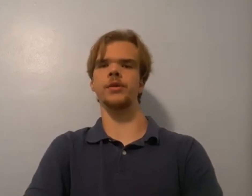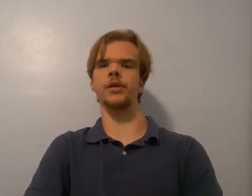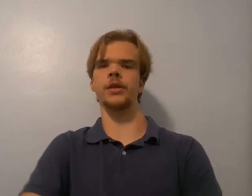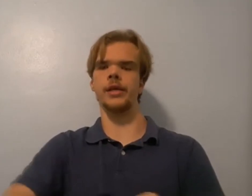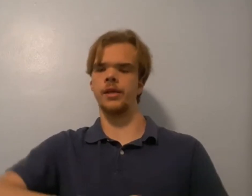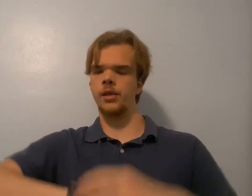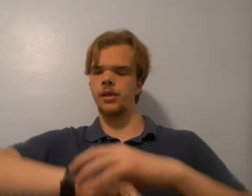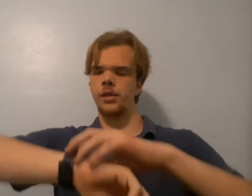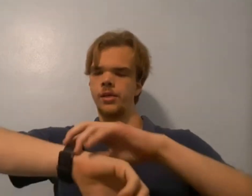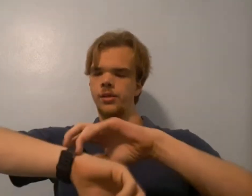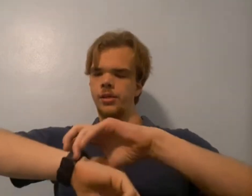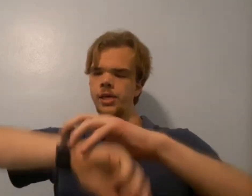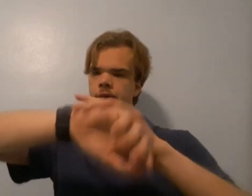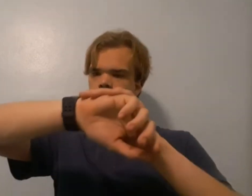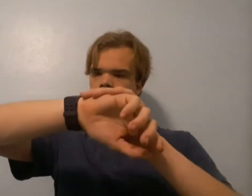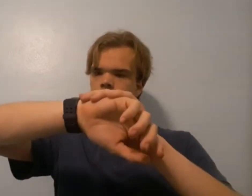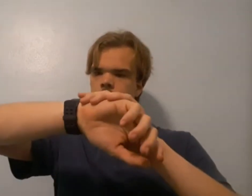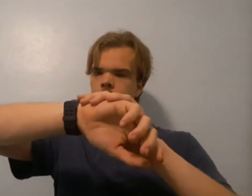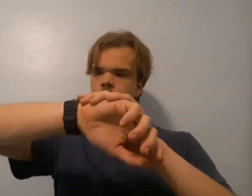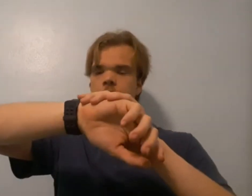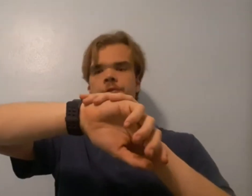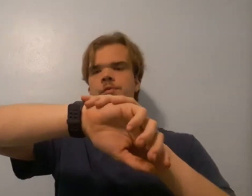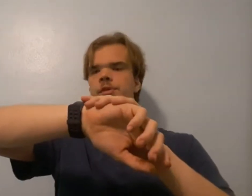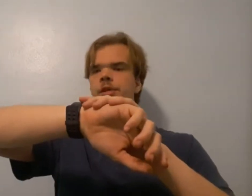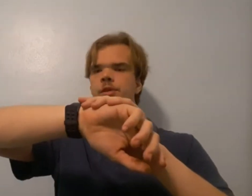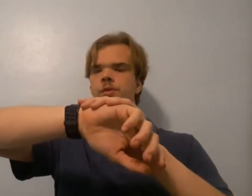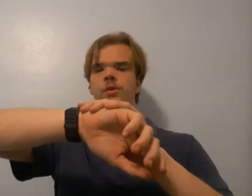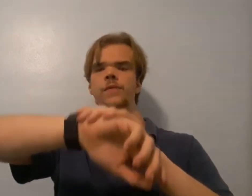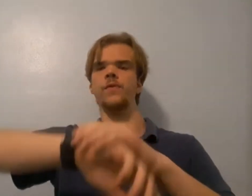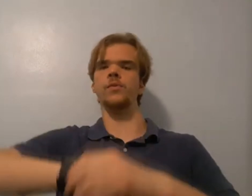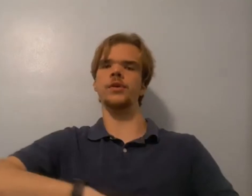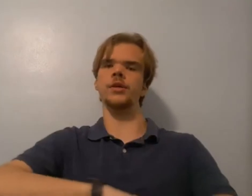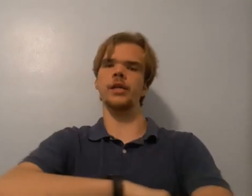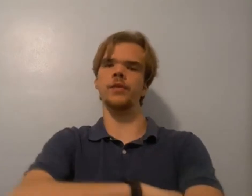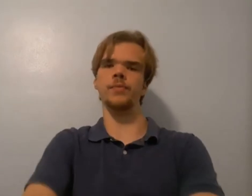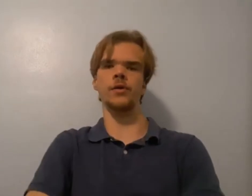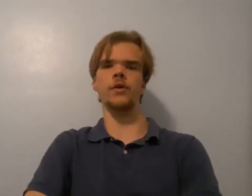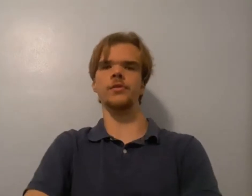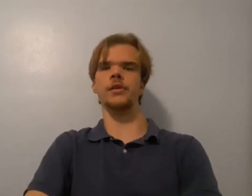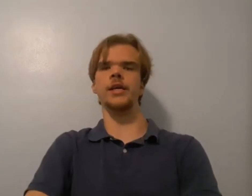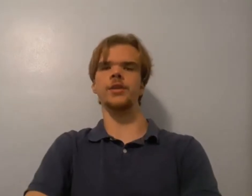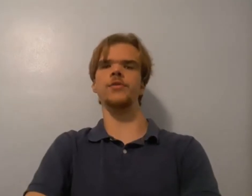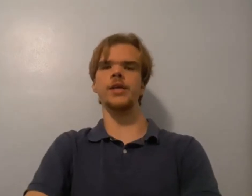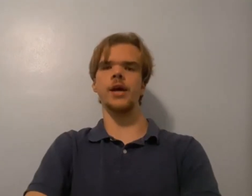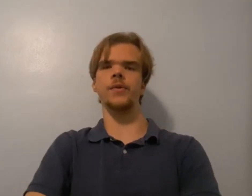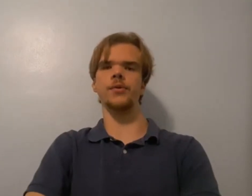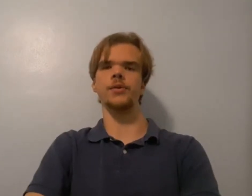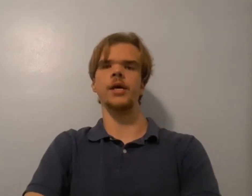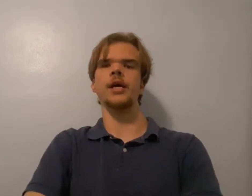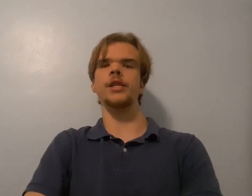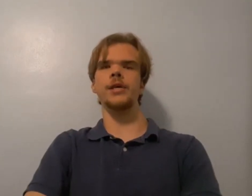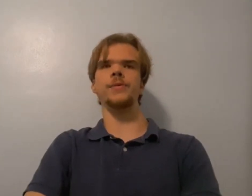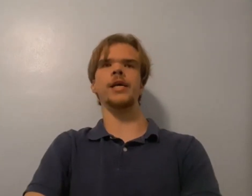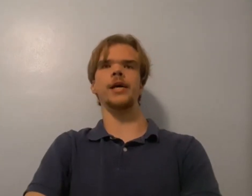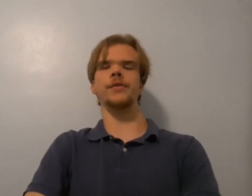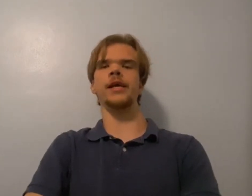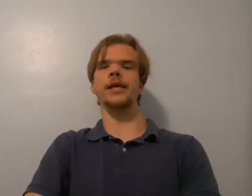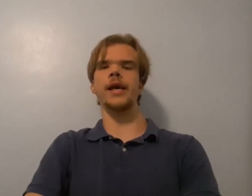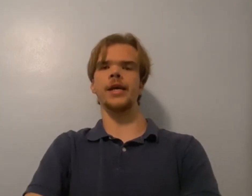Maryland that, uh, the time is 8.56, so only four minutes left. But over the last three hours, they've been having an